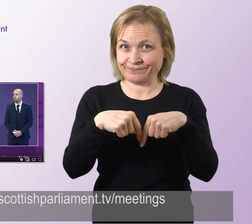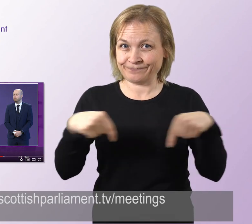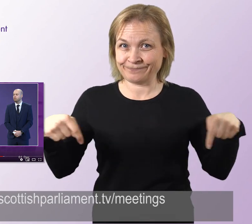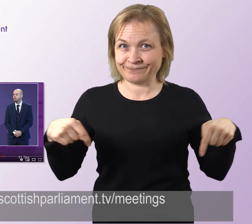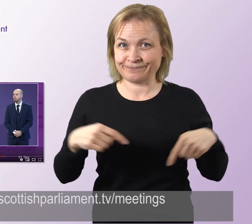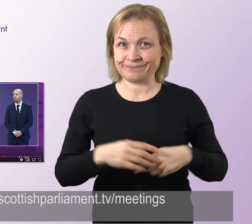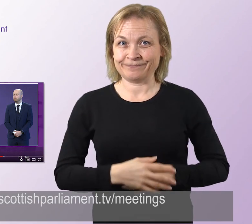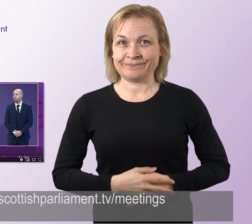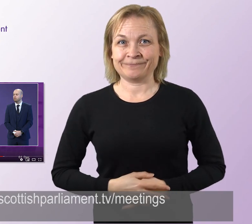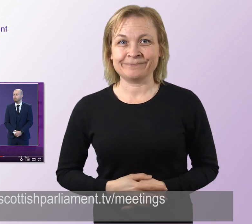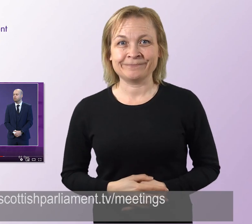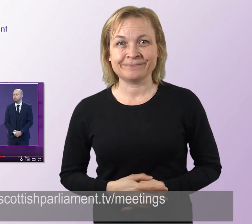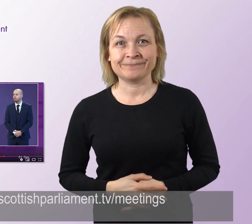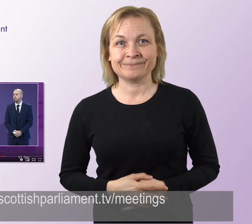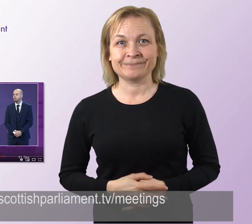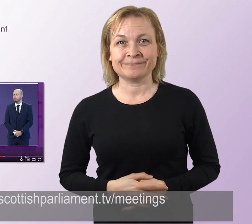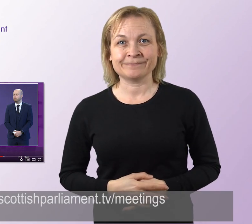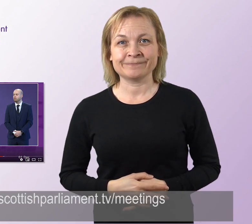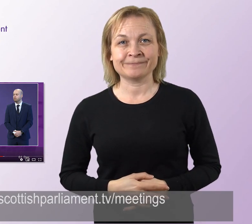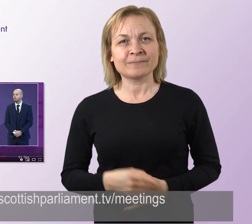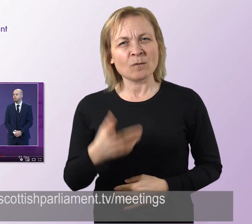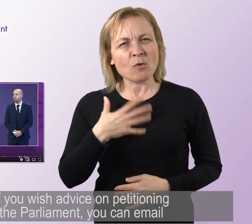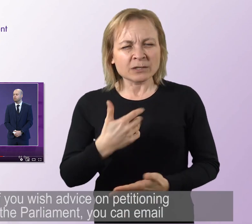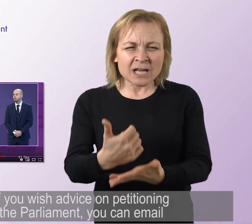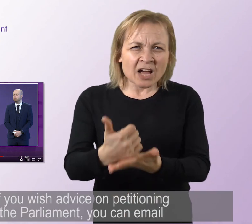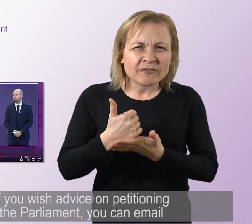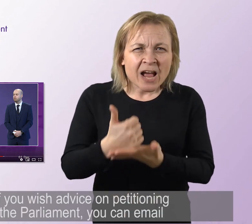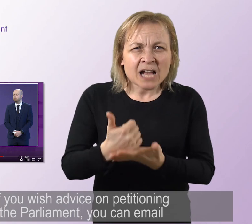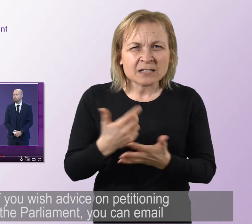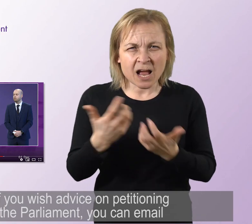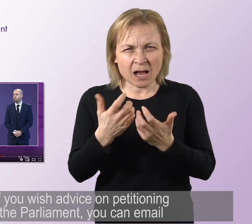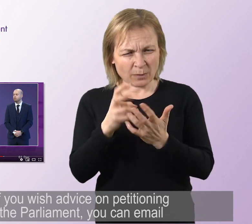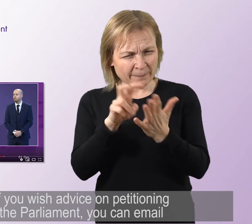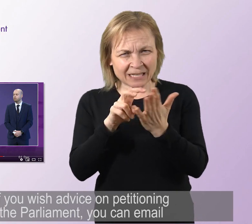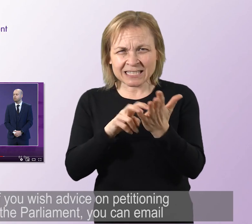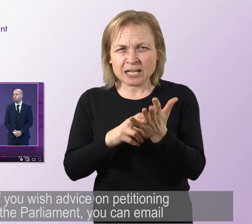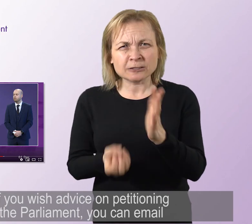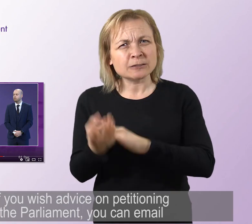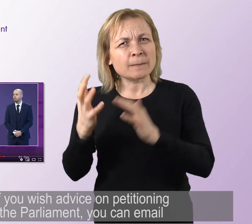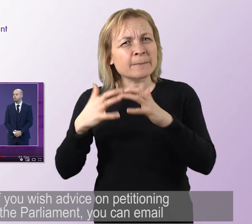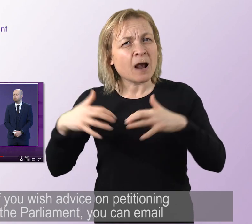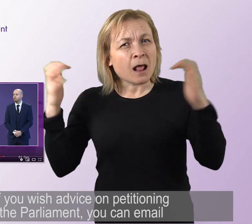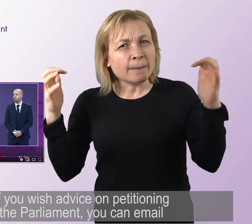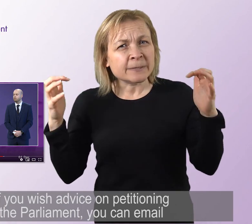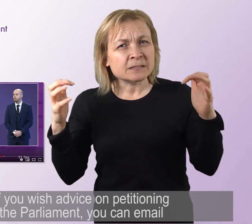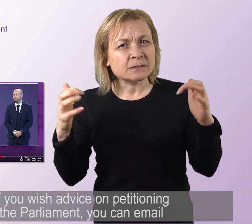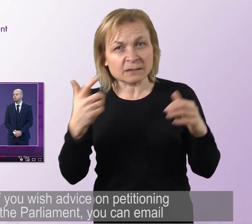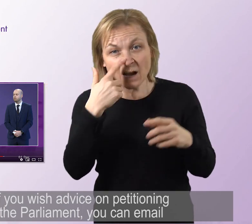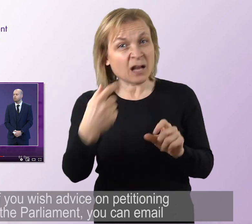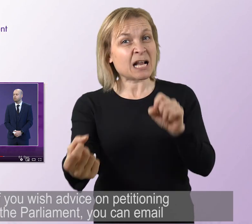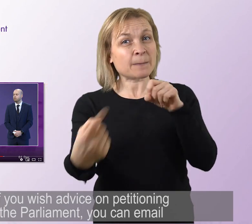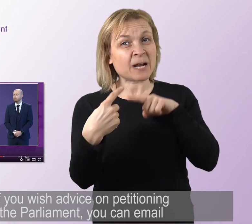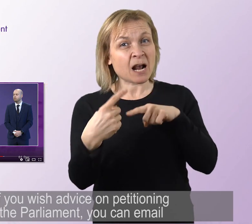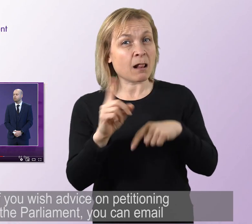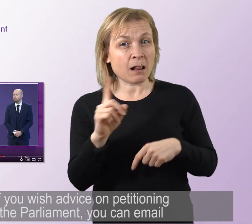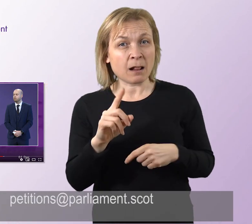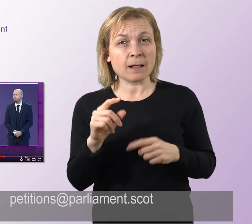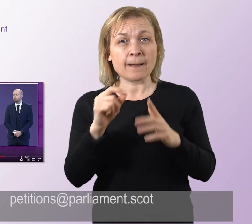you wish advice on petitioning the parliament, you can email